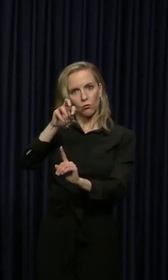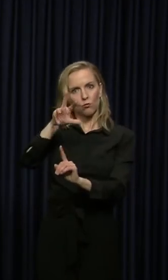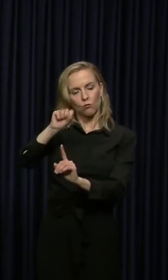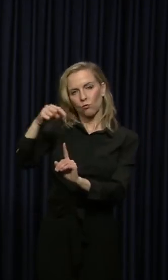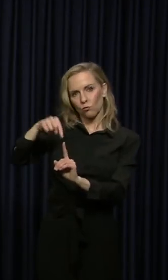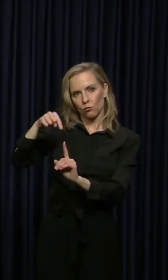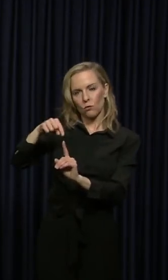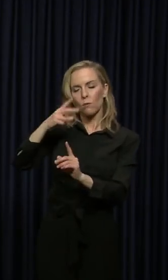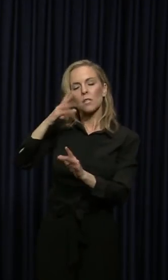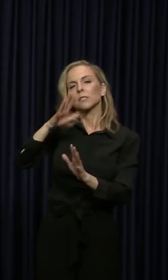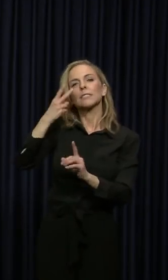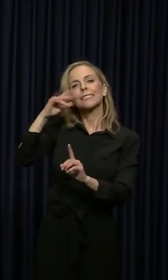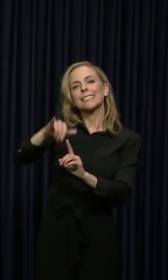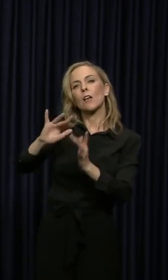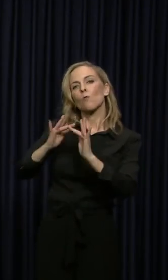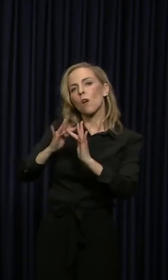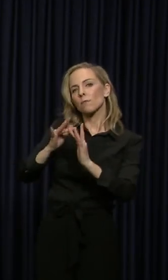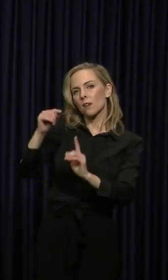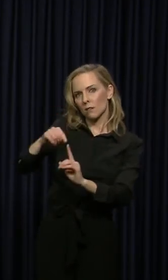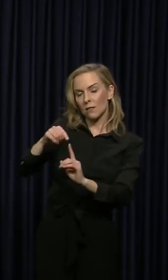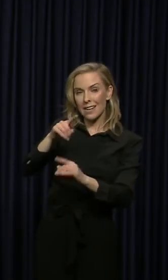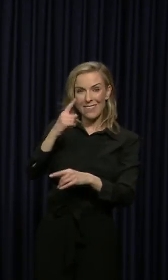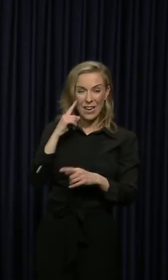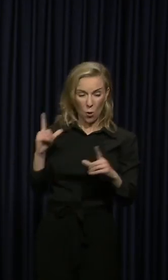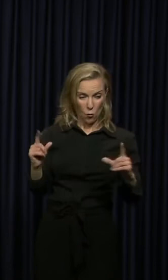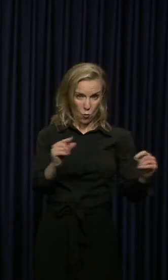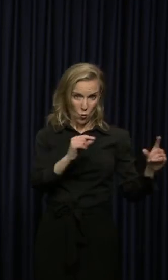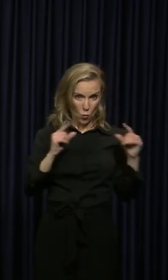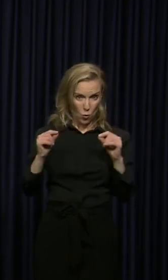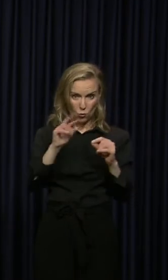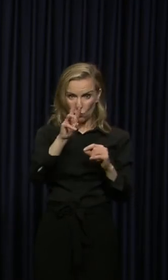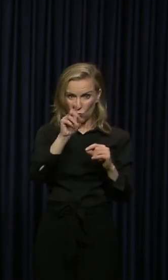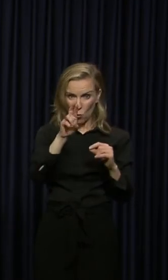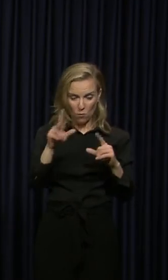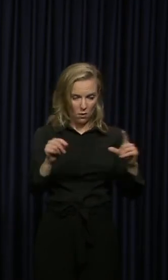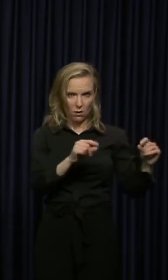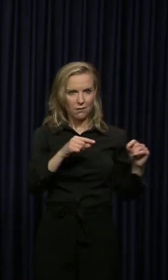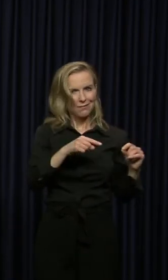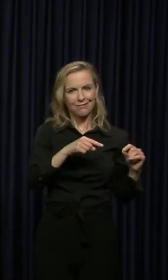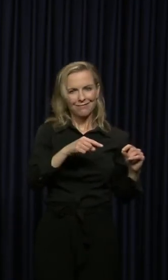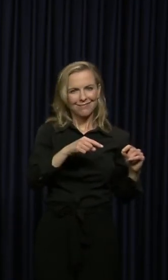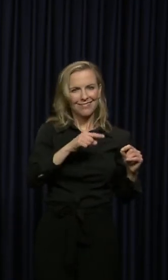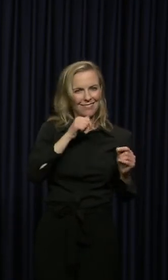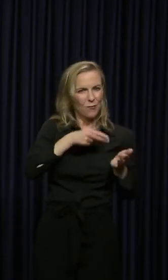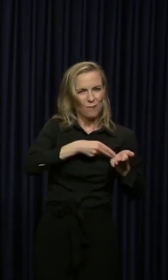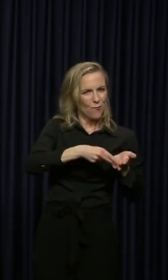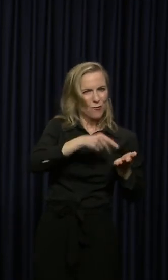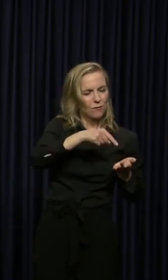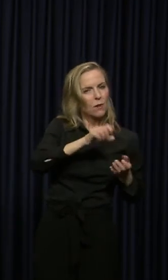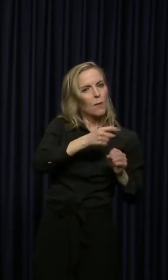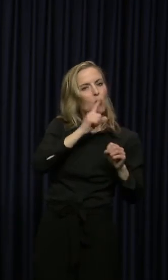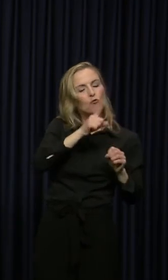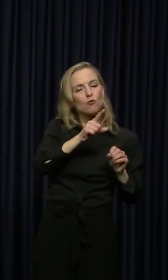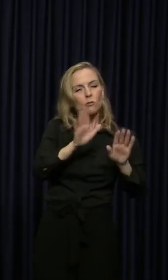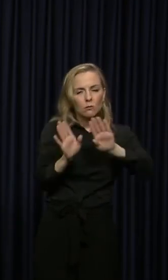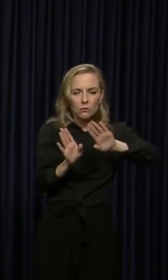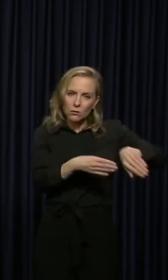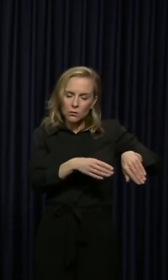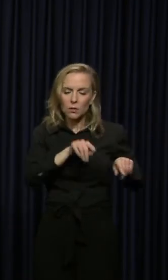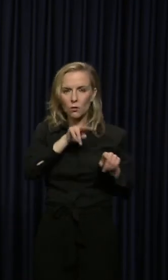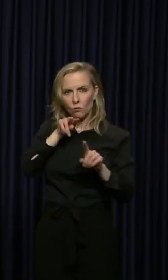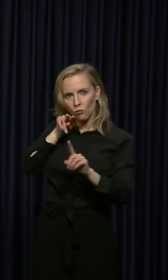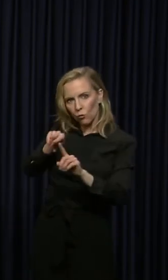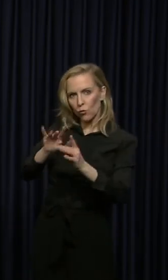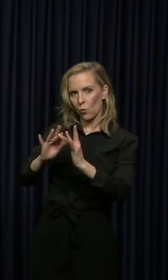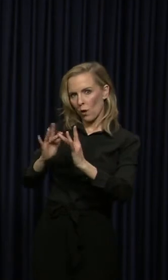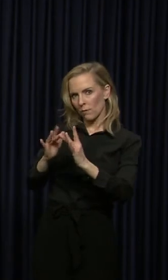rumor, I can virtually guarantee you it is not true. That's why they call it a rumor. So go to the website and don't let that type of